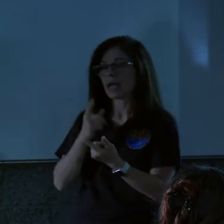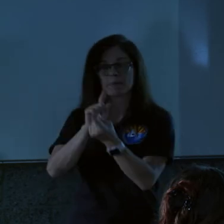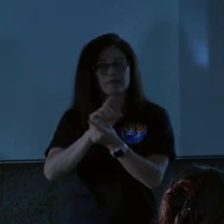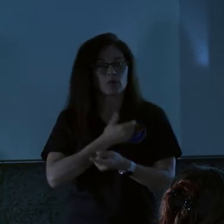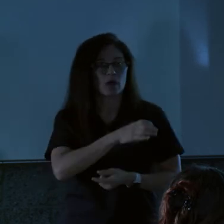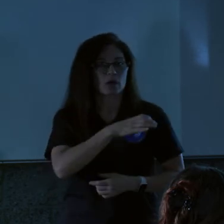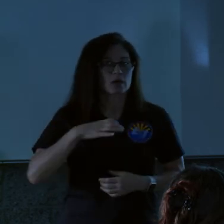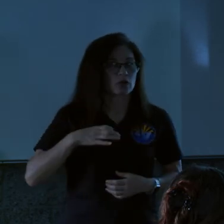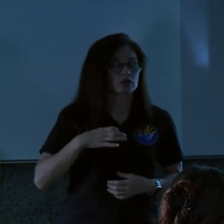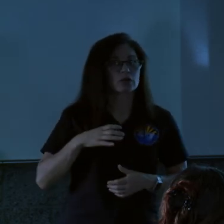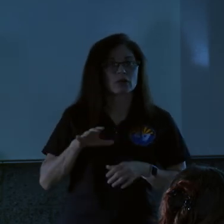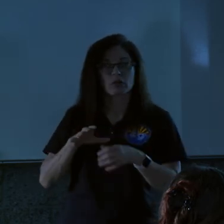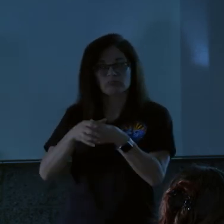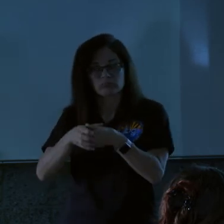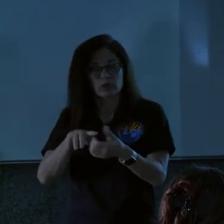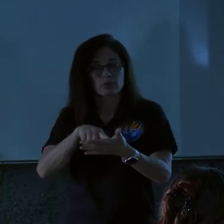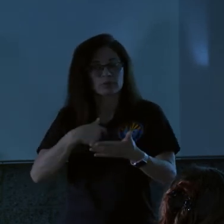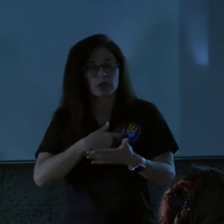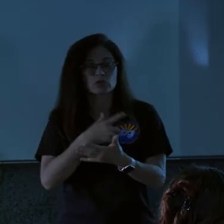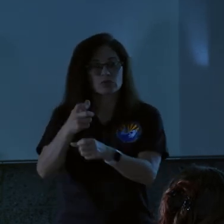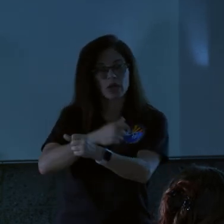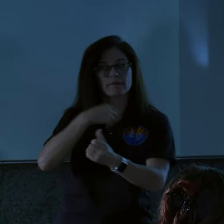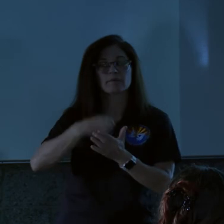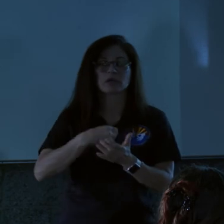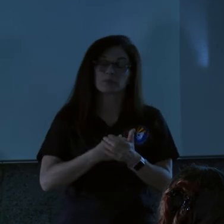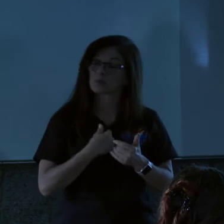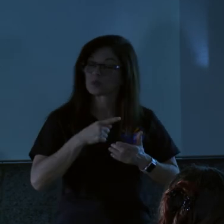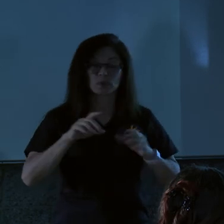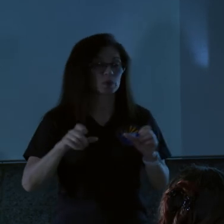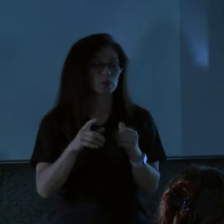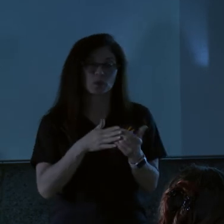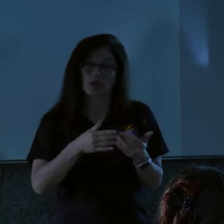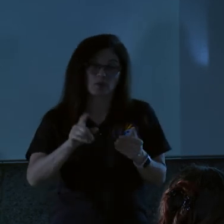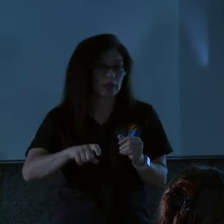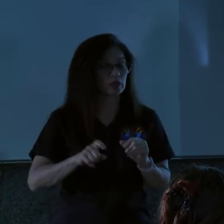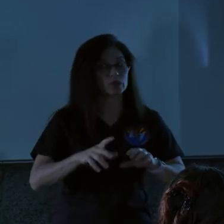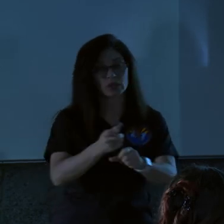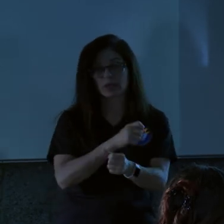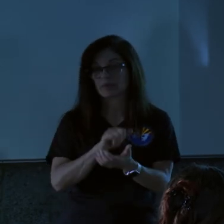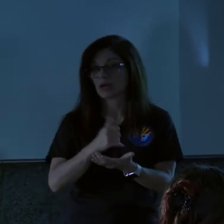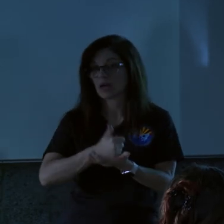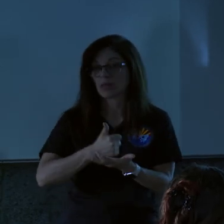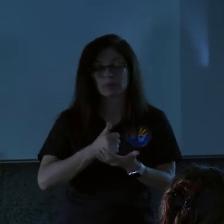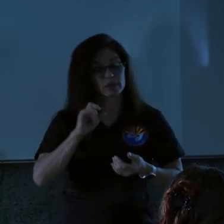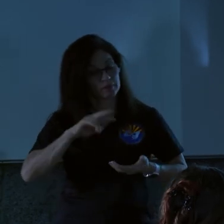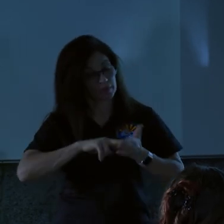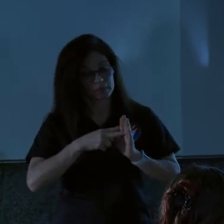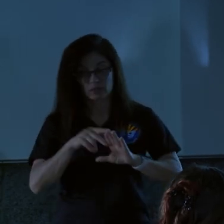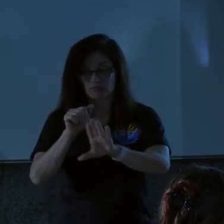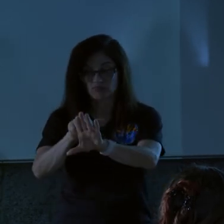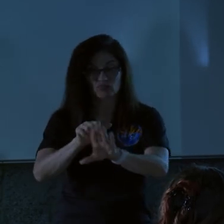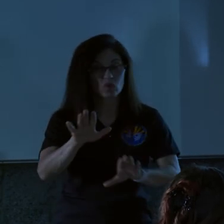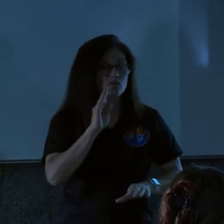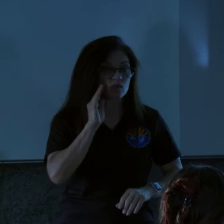delegation and get that funding. And so, you know, we'll do what we need to do again. That means knocking on doors again and